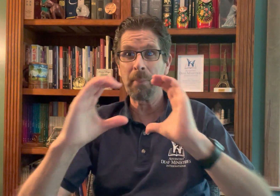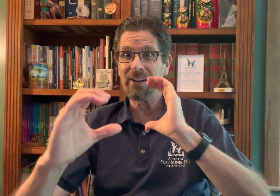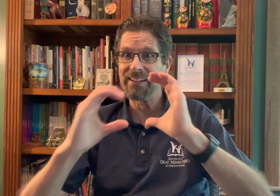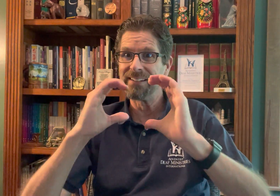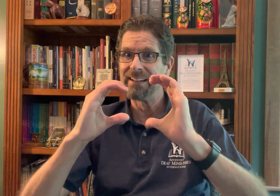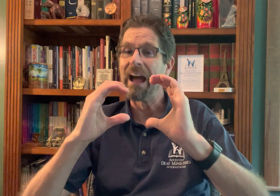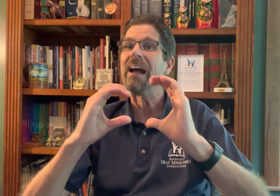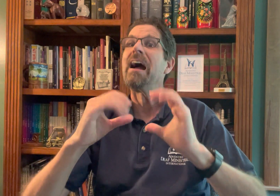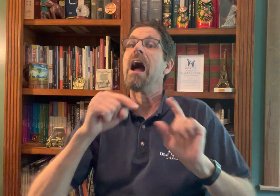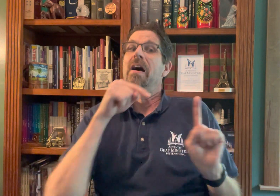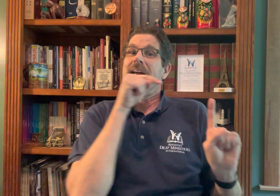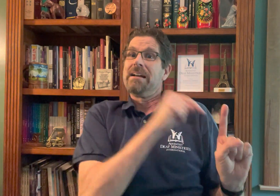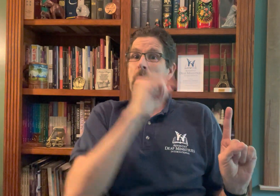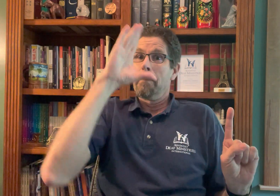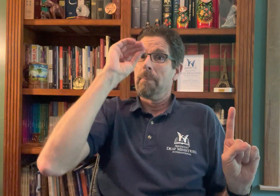And they learned how to communicate.